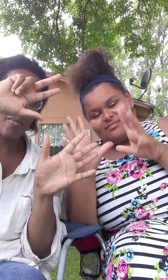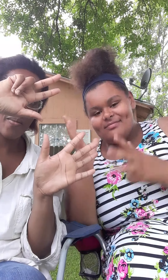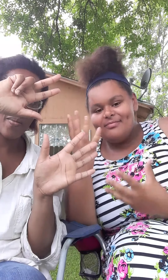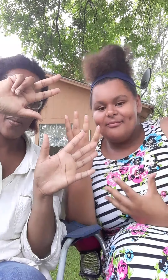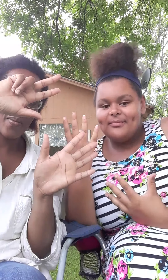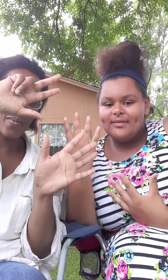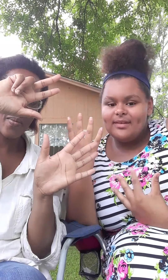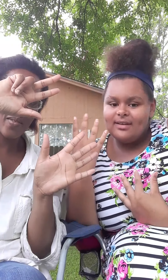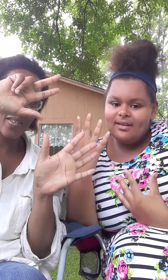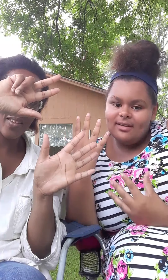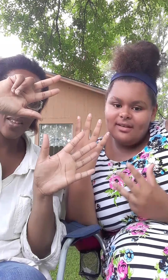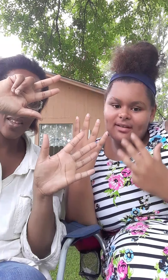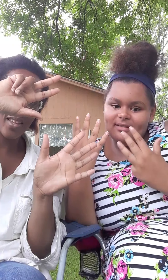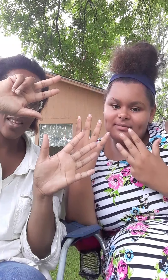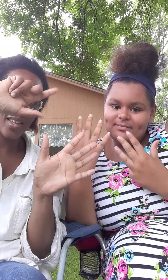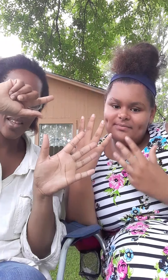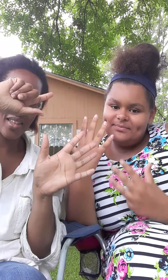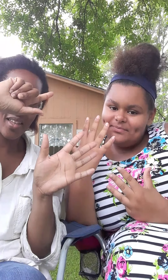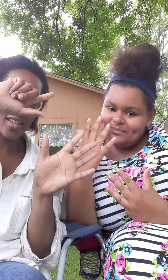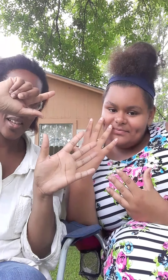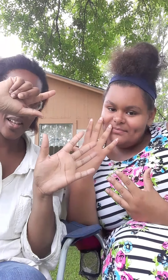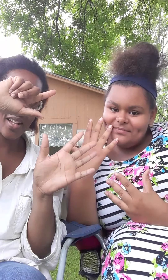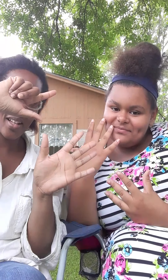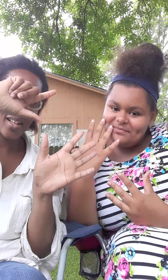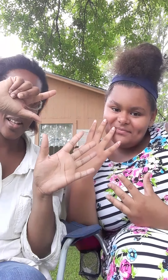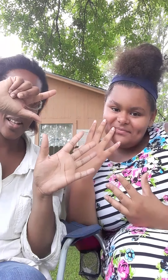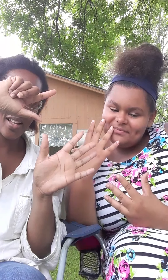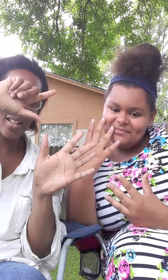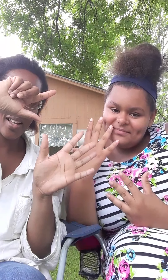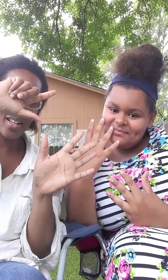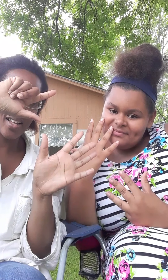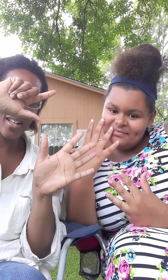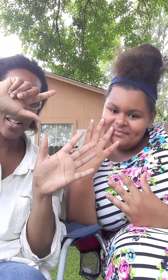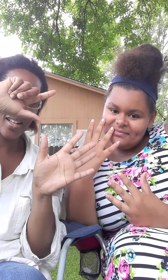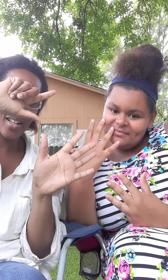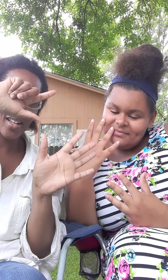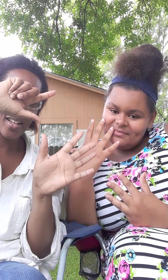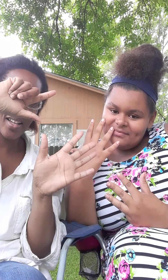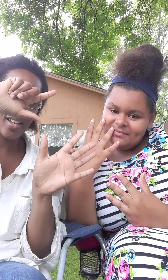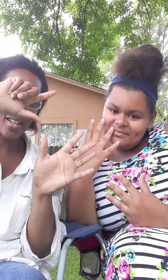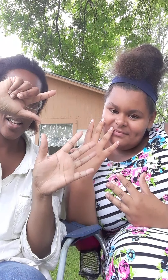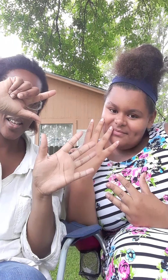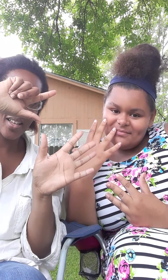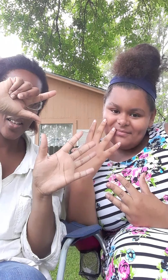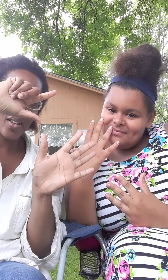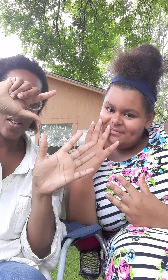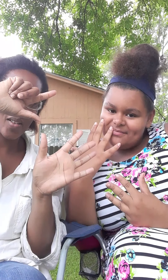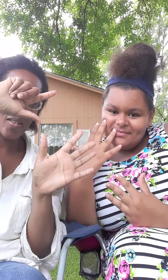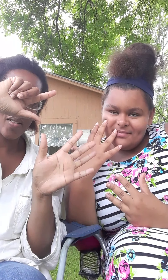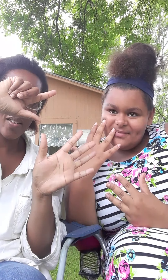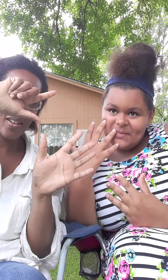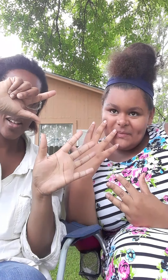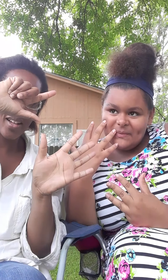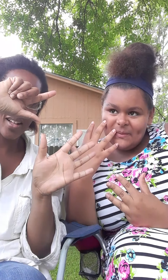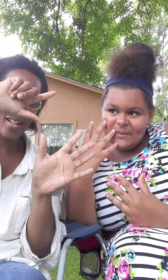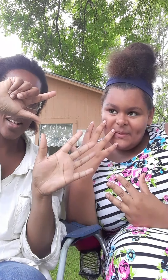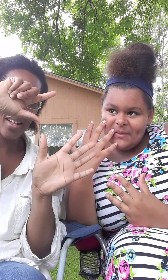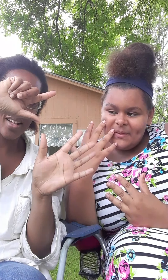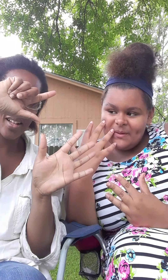if you've ever done it in a public place. Put a finger down if you've ever gotten caught doing it. Put a finger down if you like